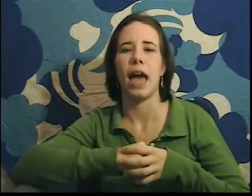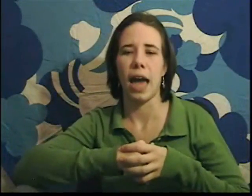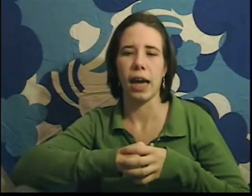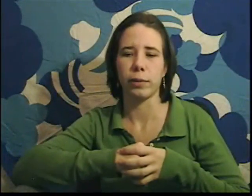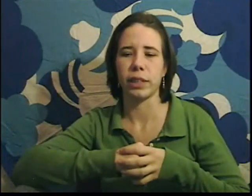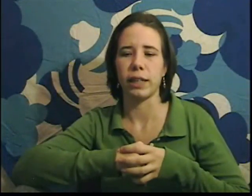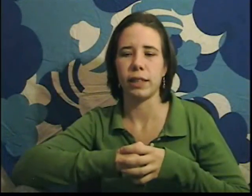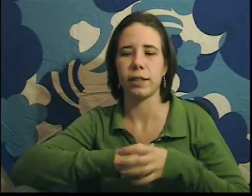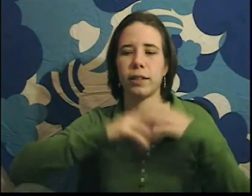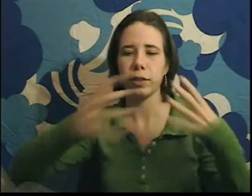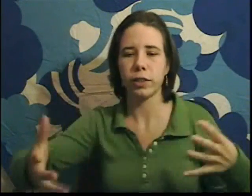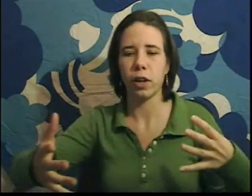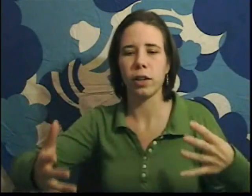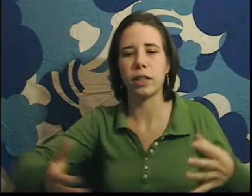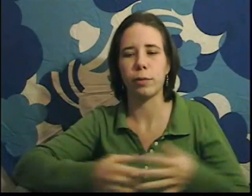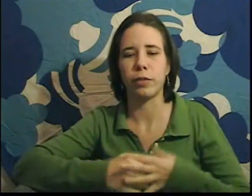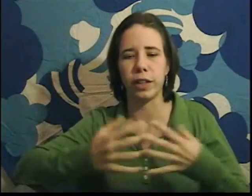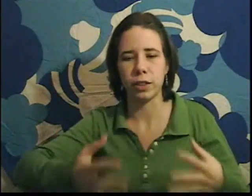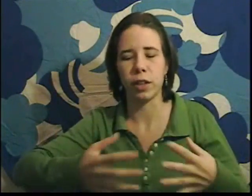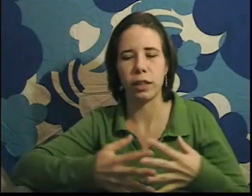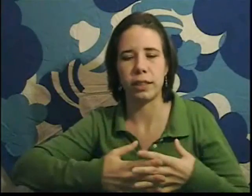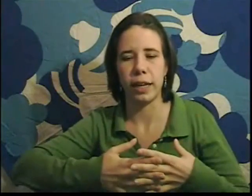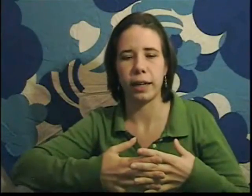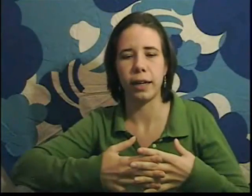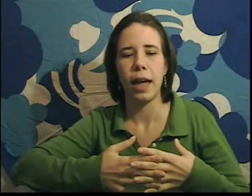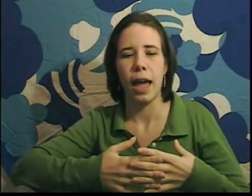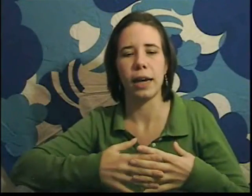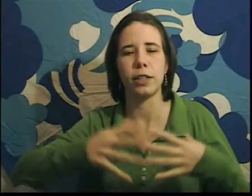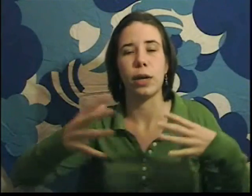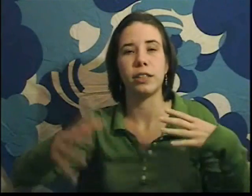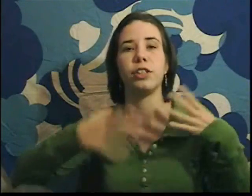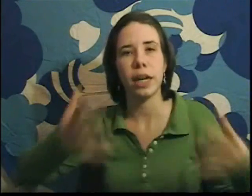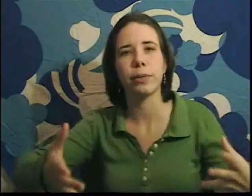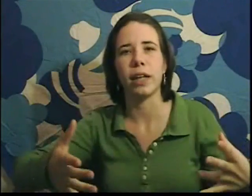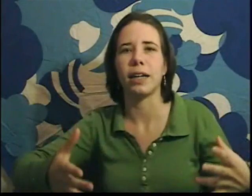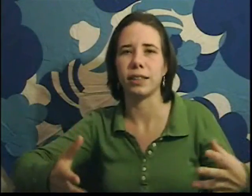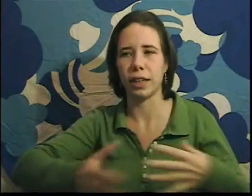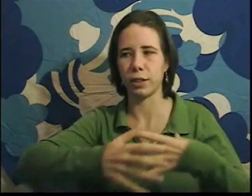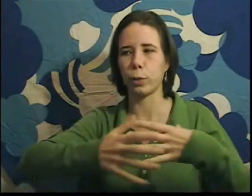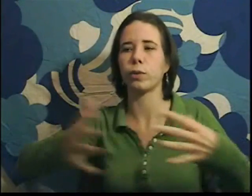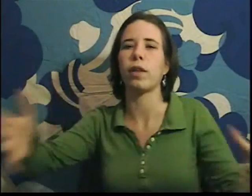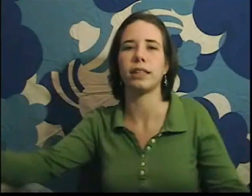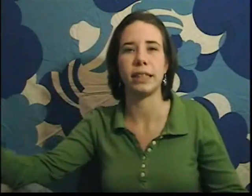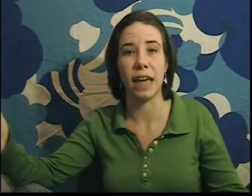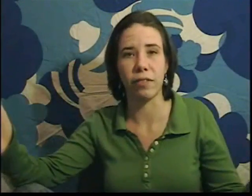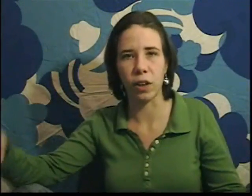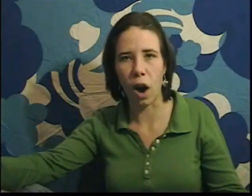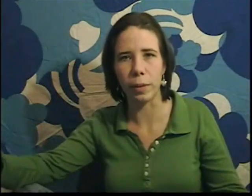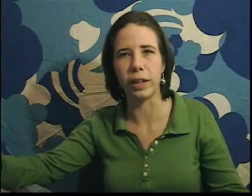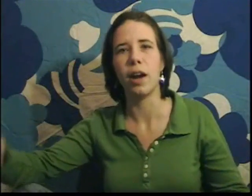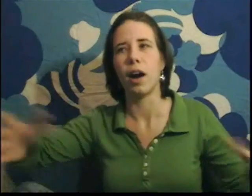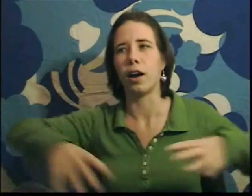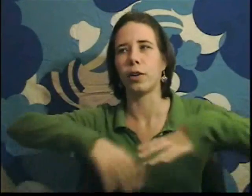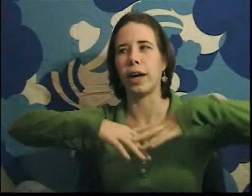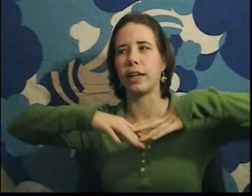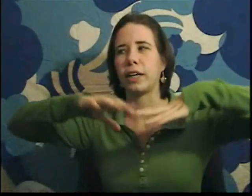and what science does is it looks at all these observations, all this data, and it tries to generalize. It says, what do all these things have in common? Are there any